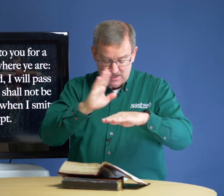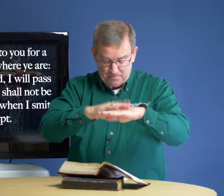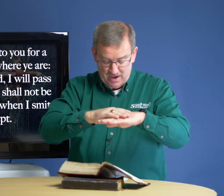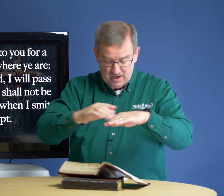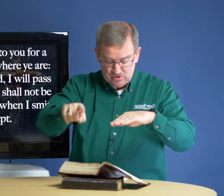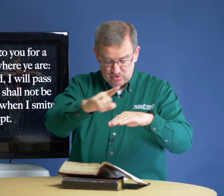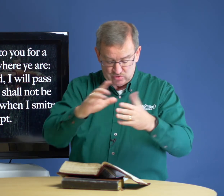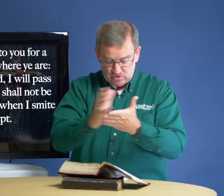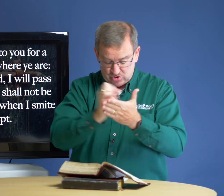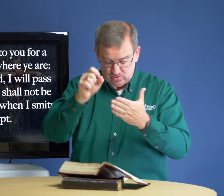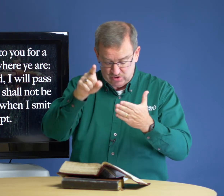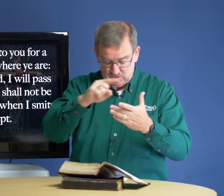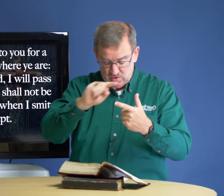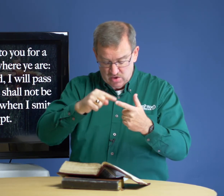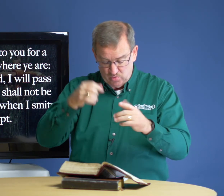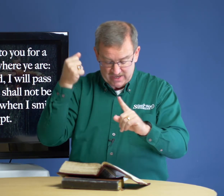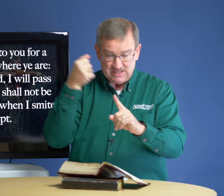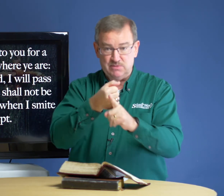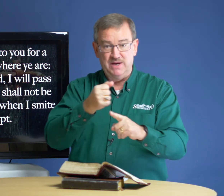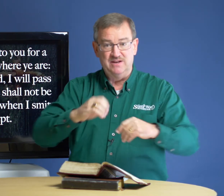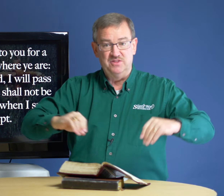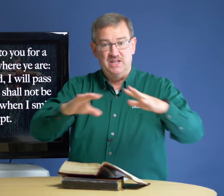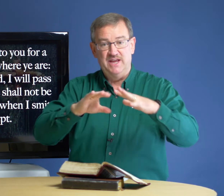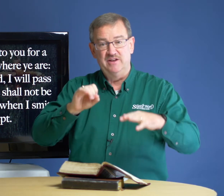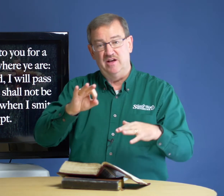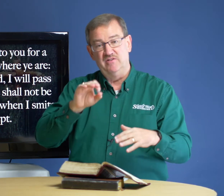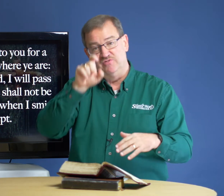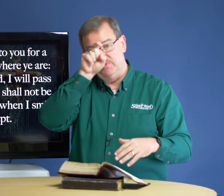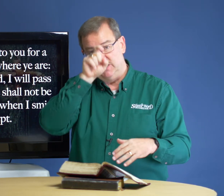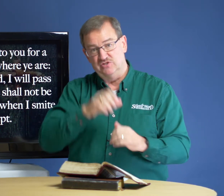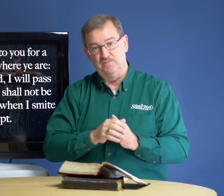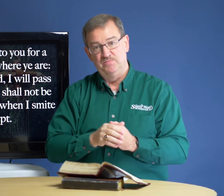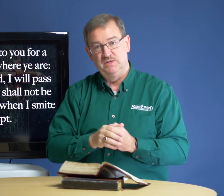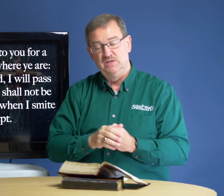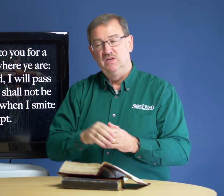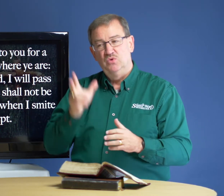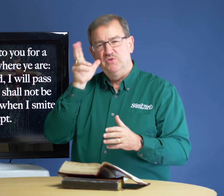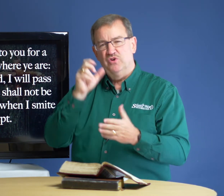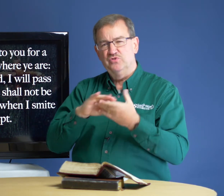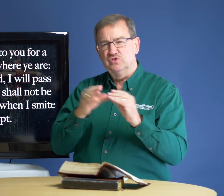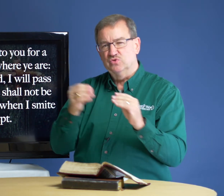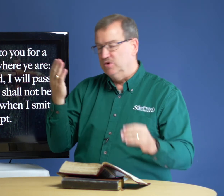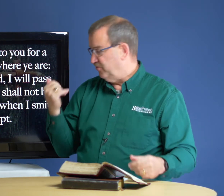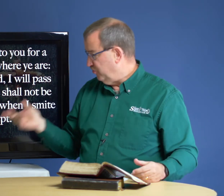upon you to destroy you when I smite the land of Egypt. We've heard this story before.